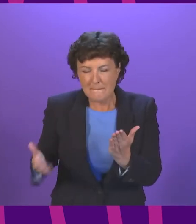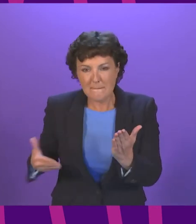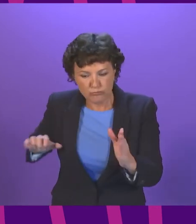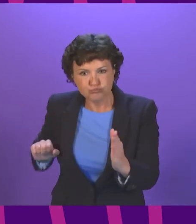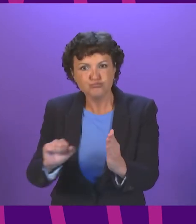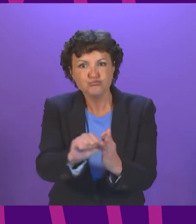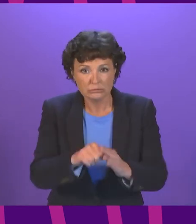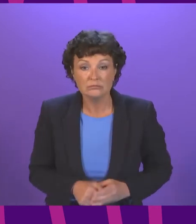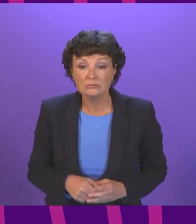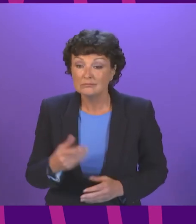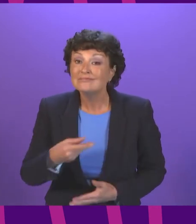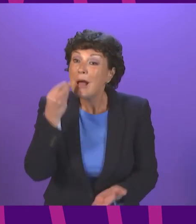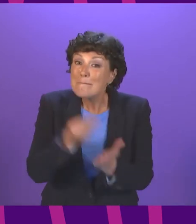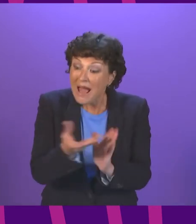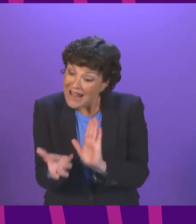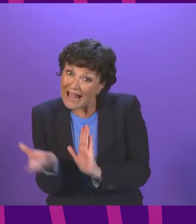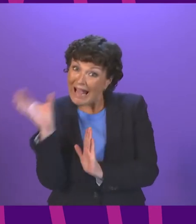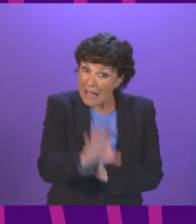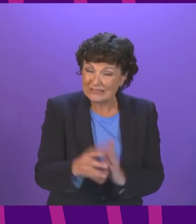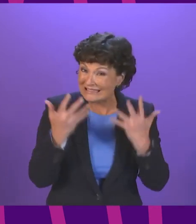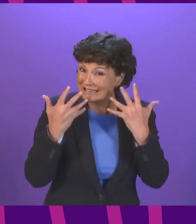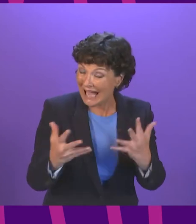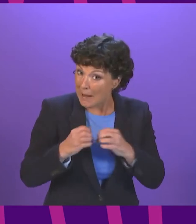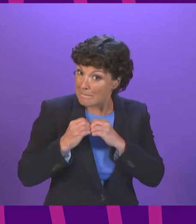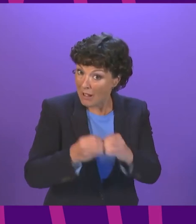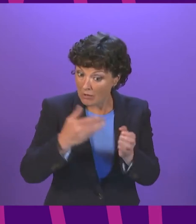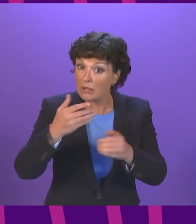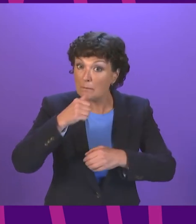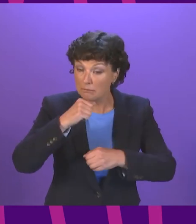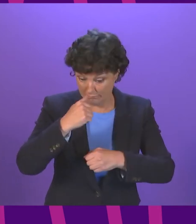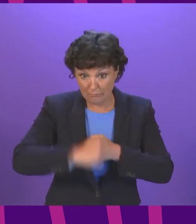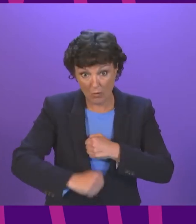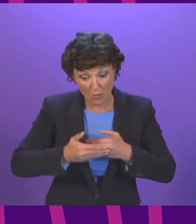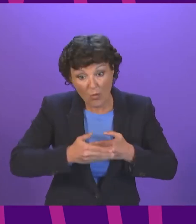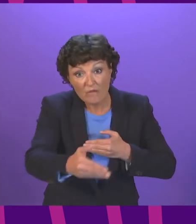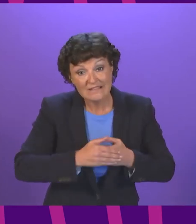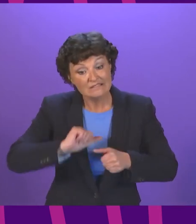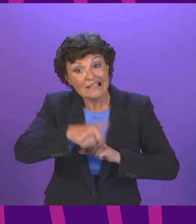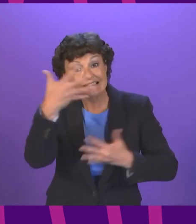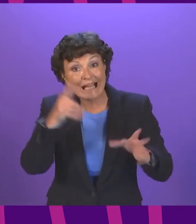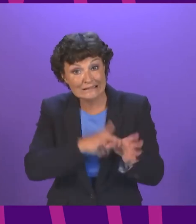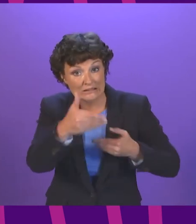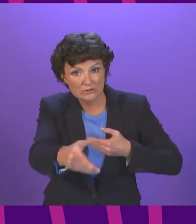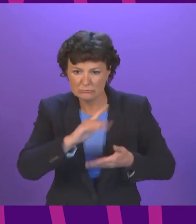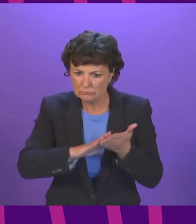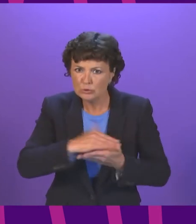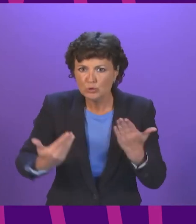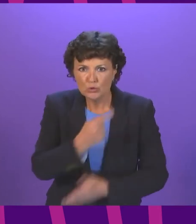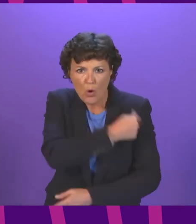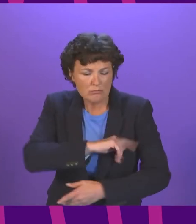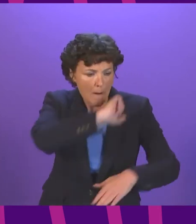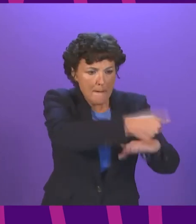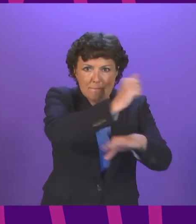Capital investment of £10 billion over the next decade will see health facilities built and refurbished across Scotland.